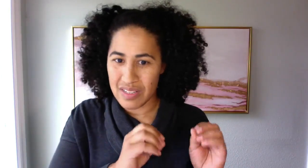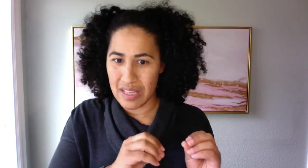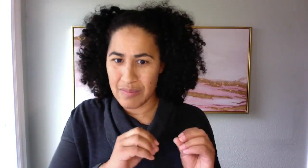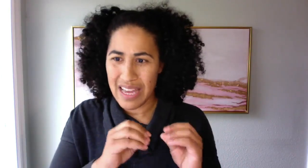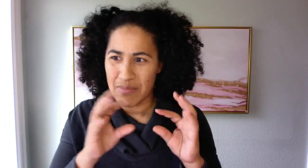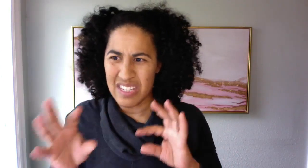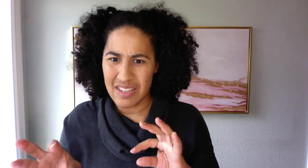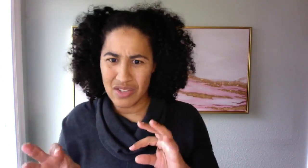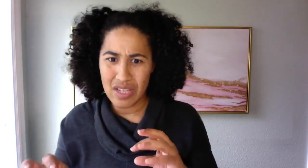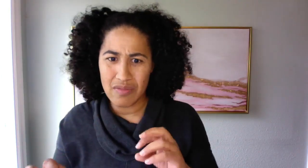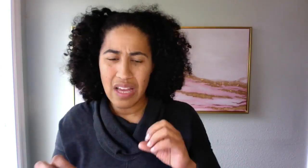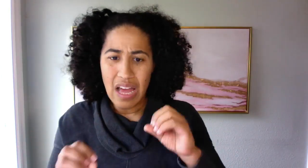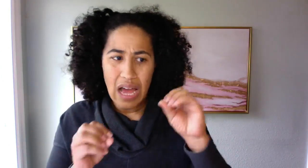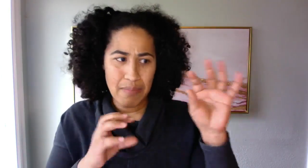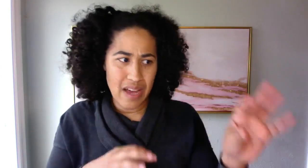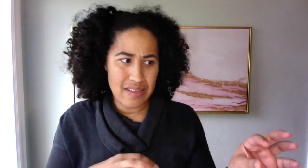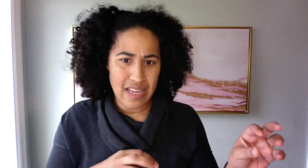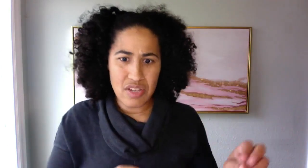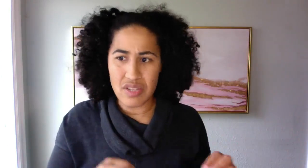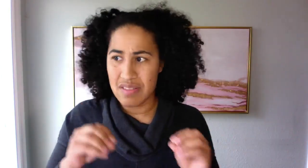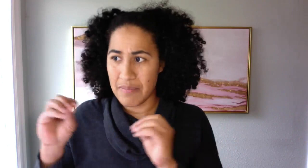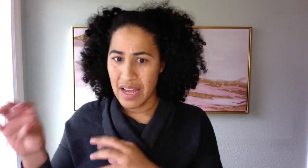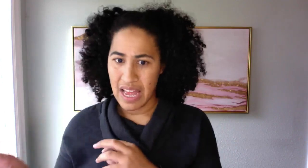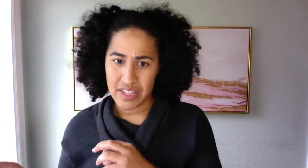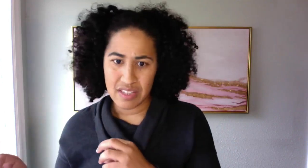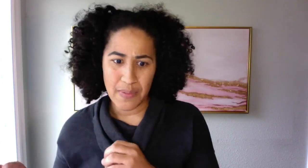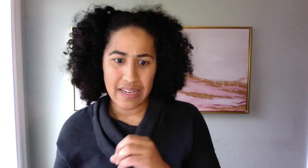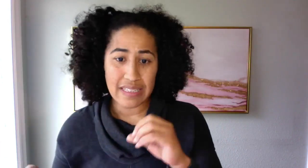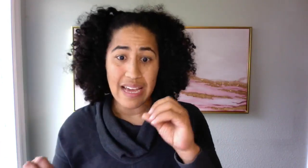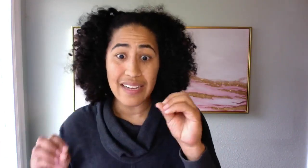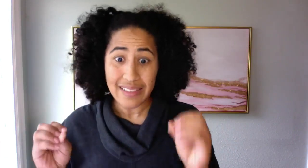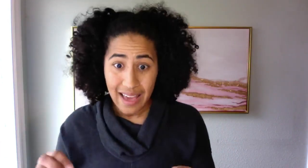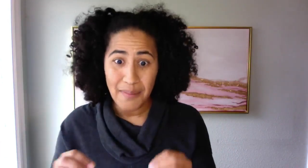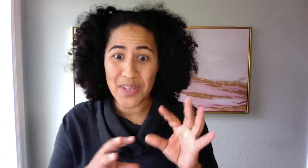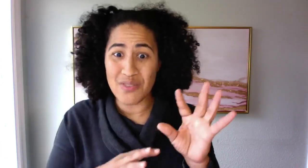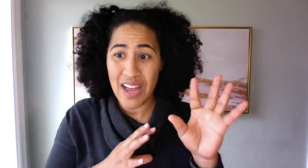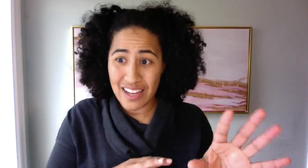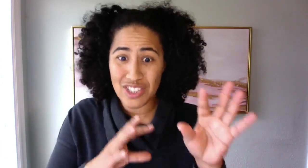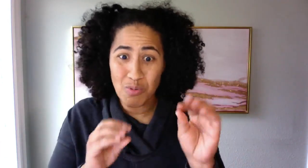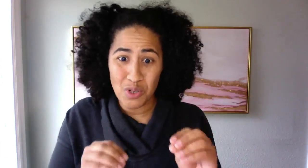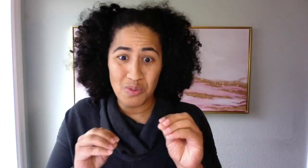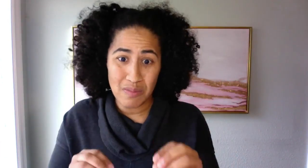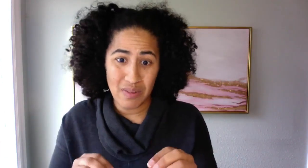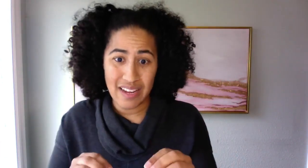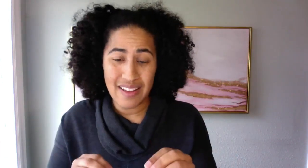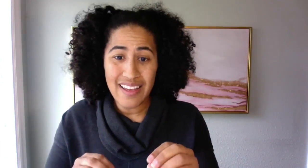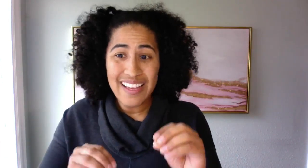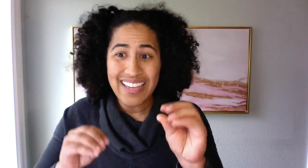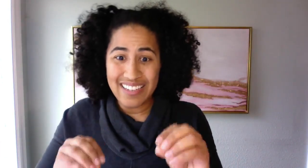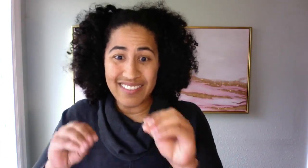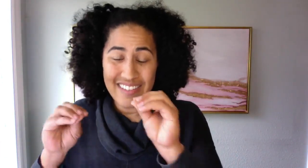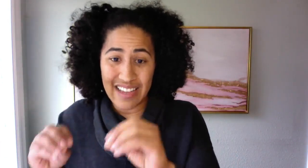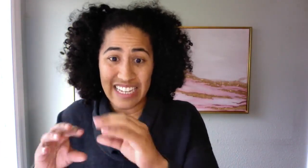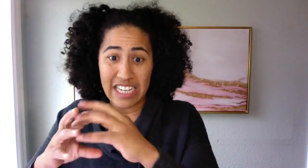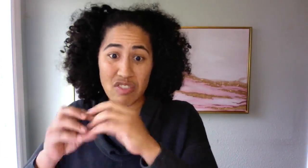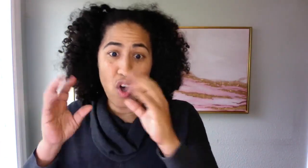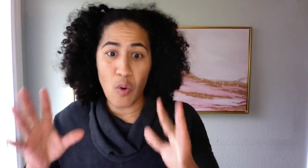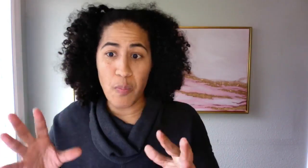telling me I'm seeing a shift. I'm not as anxious. I'm not having this panic attack. Yeah. Because we're actually working with the brain in its design and it's opening